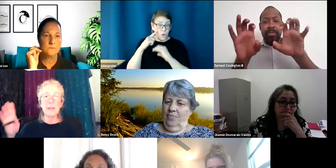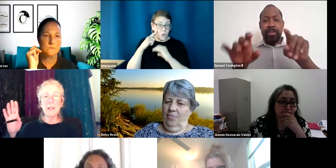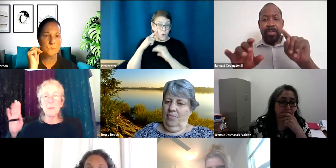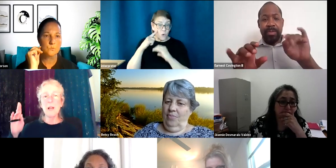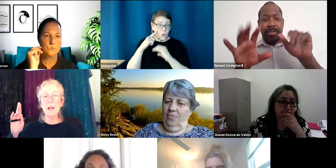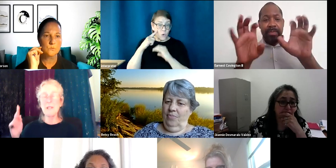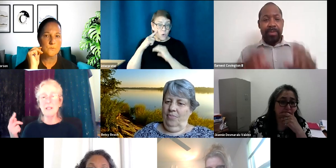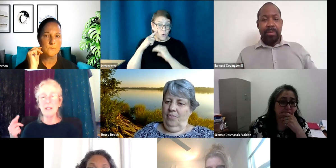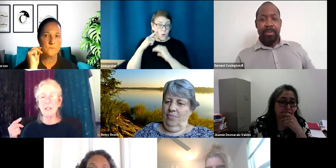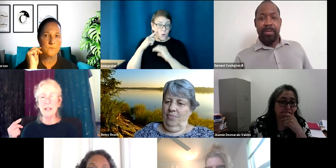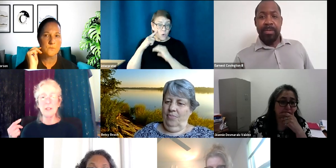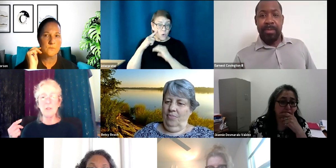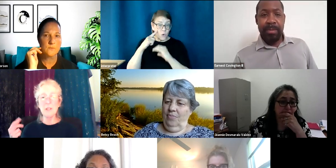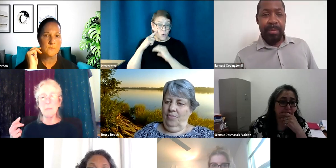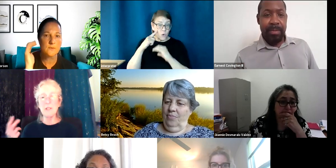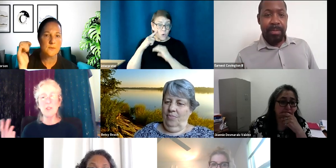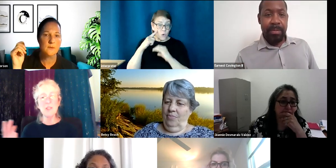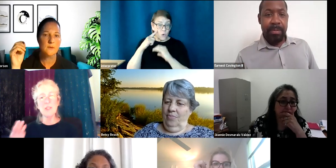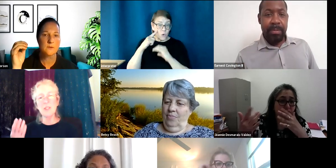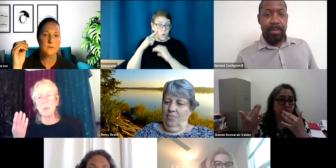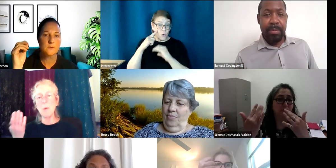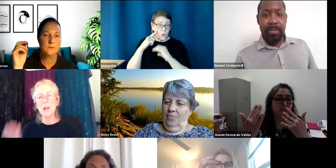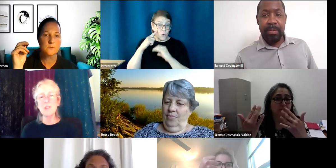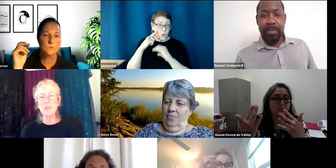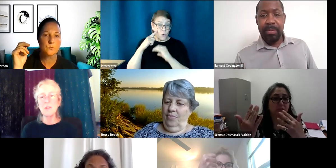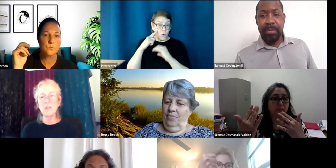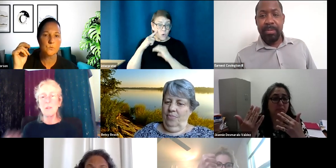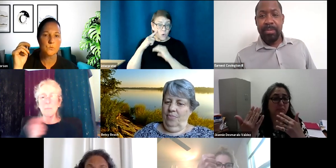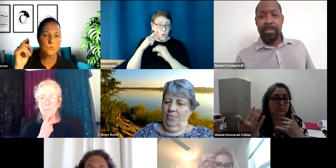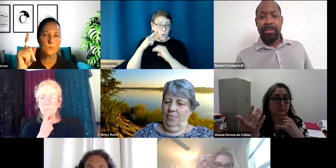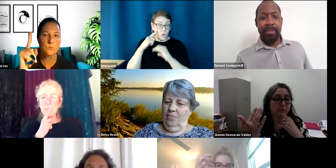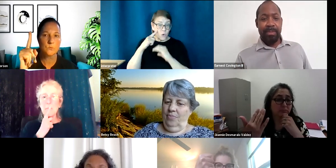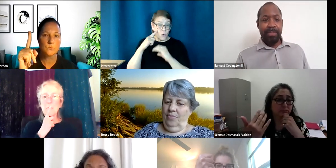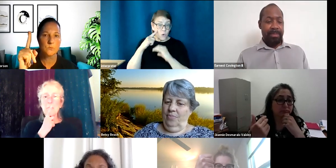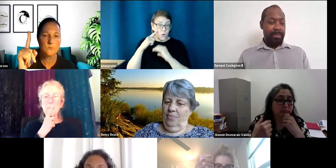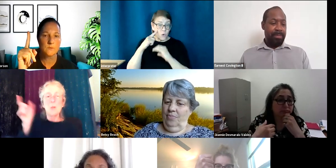That's why I was asking like, you know, somebody. We need to hold for a moment because Tina's frozen.